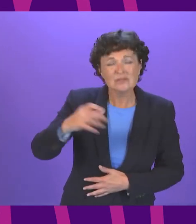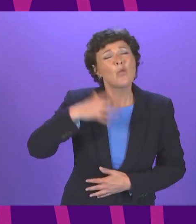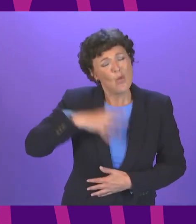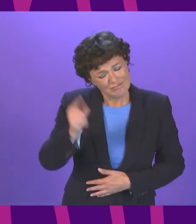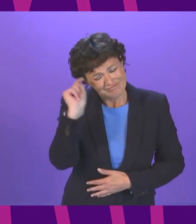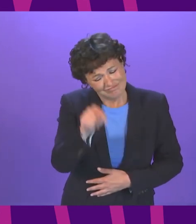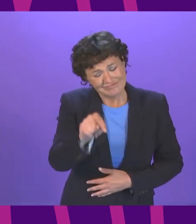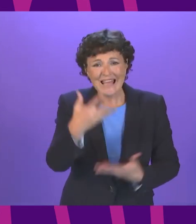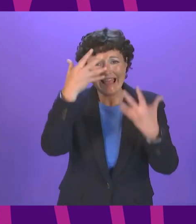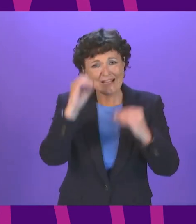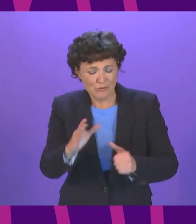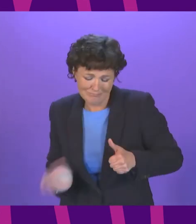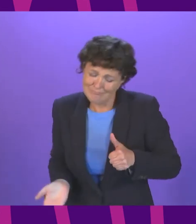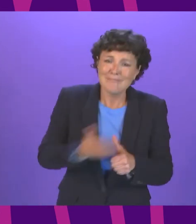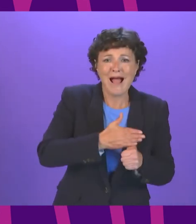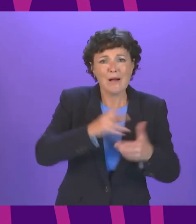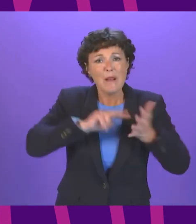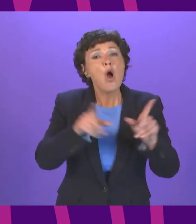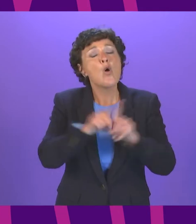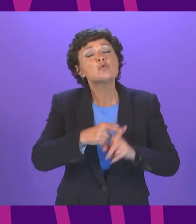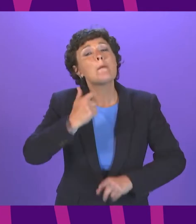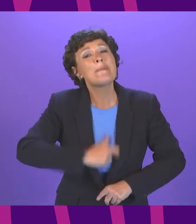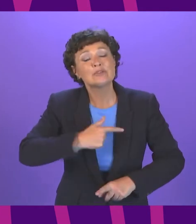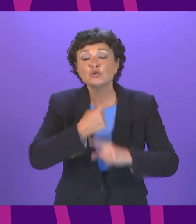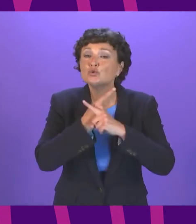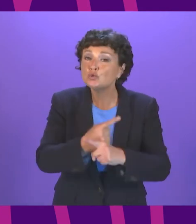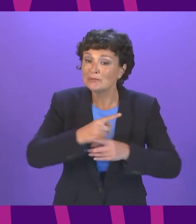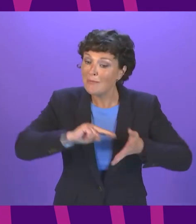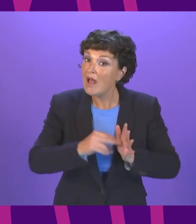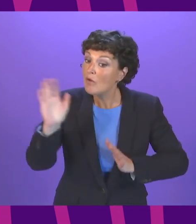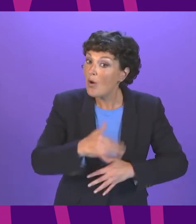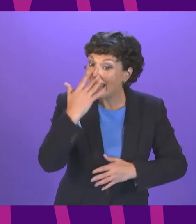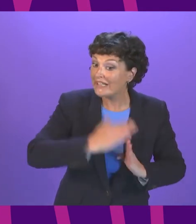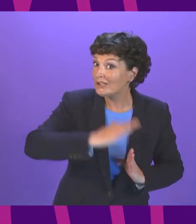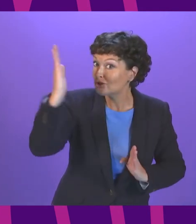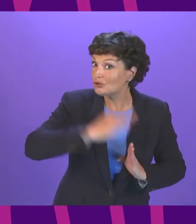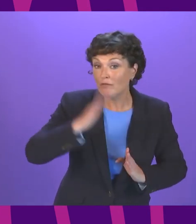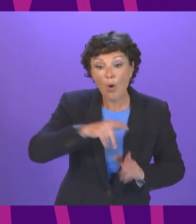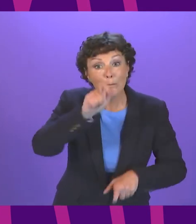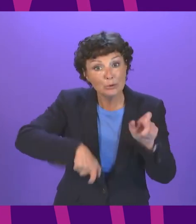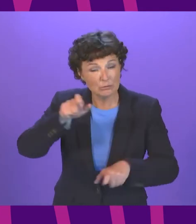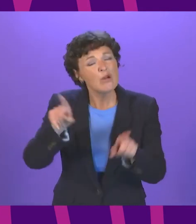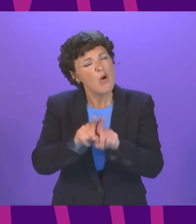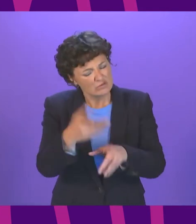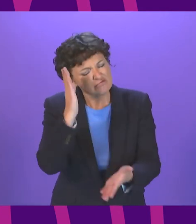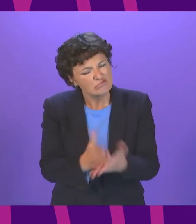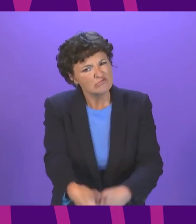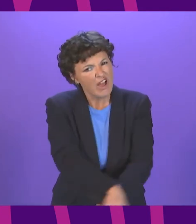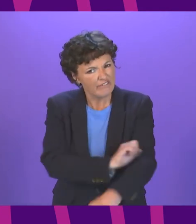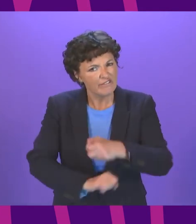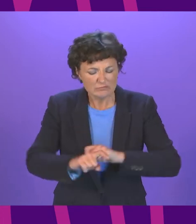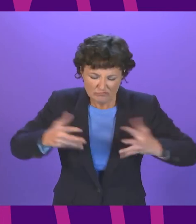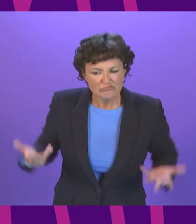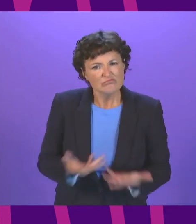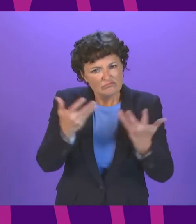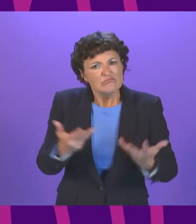plan including a personal tutoring programme for all ages and all pupils and a genuine effort a genuine effort to encourage people to